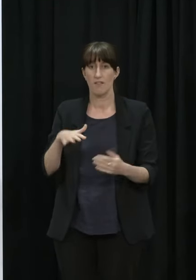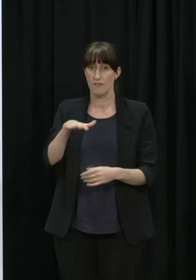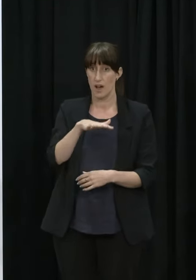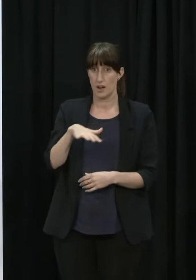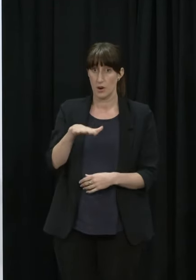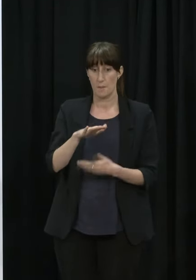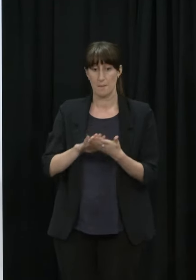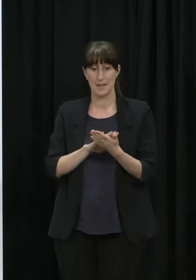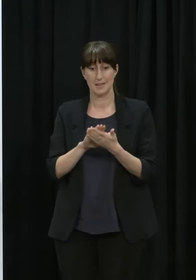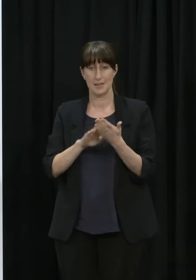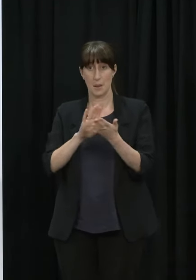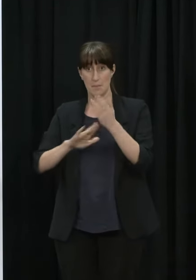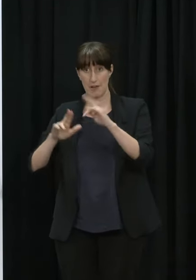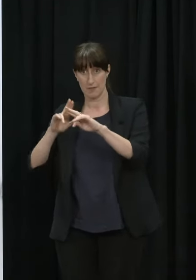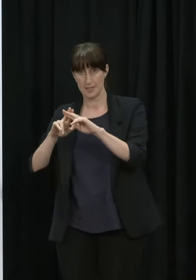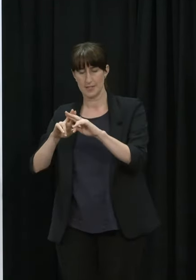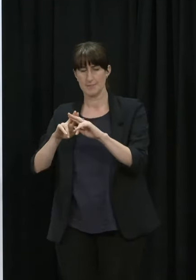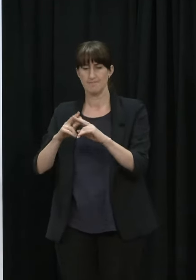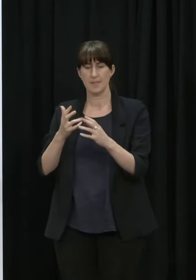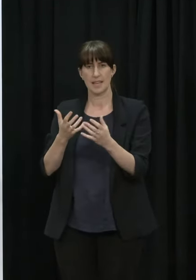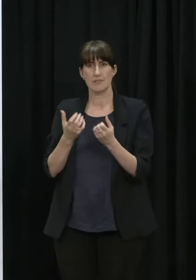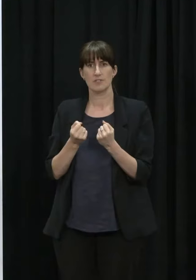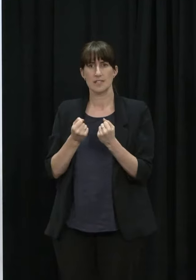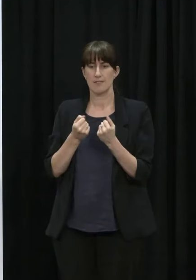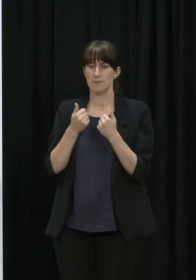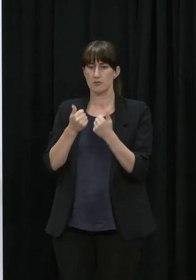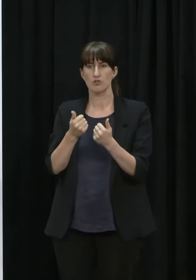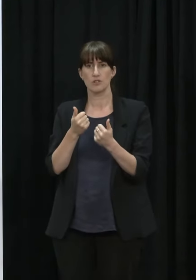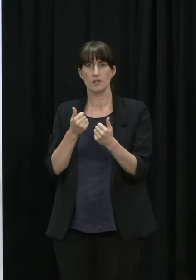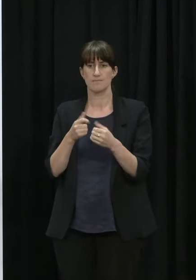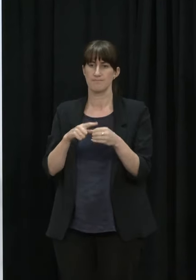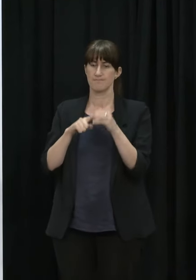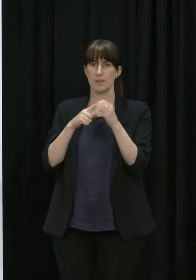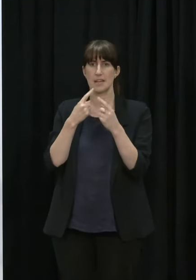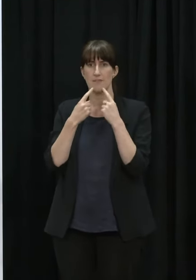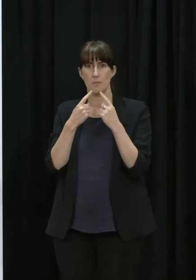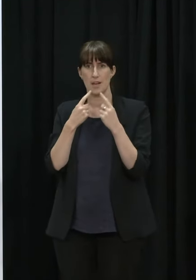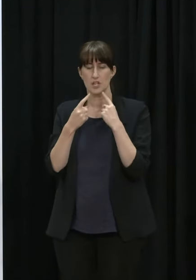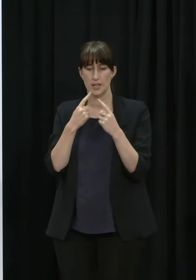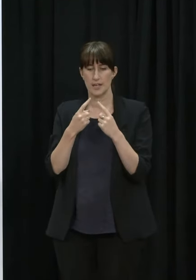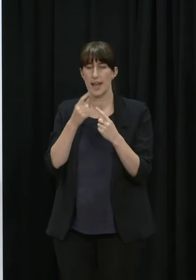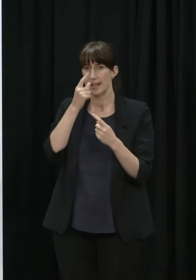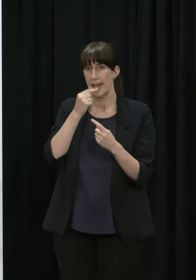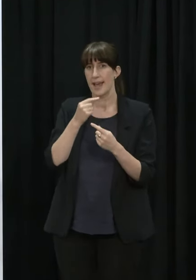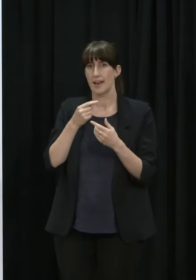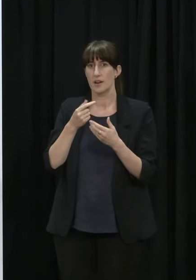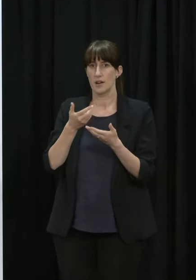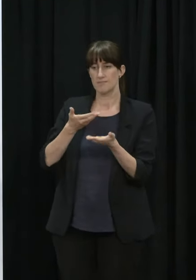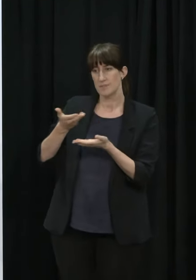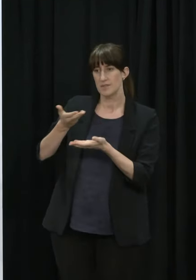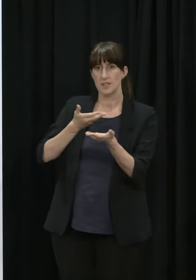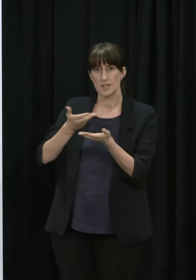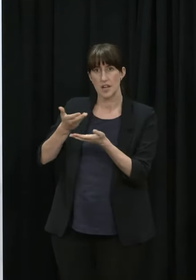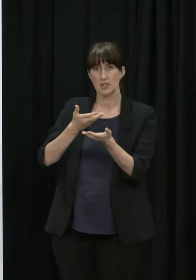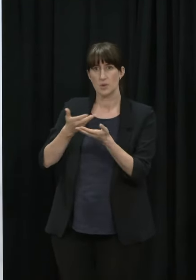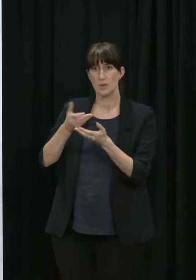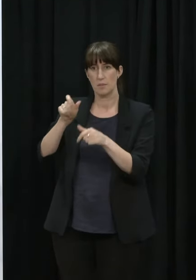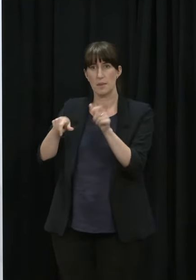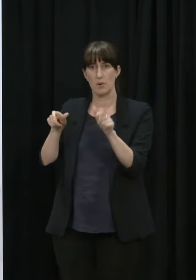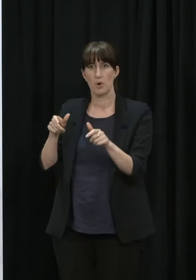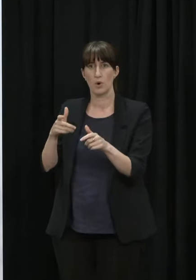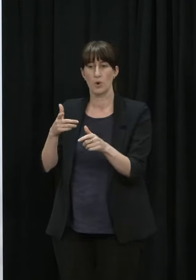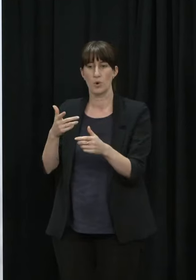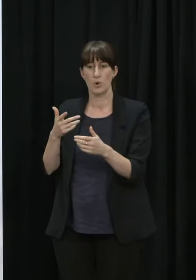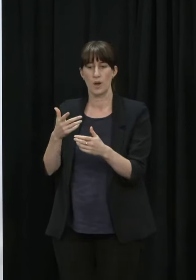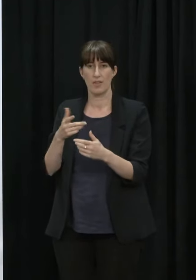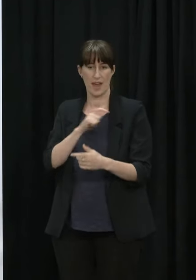information and discuss that information with people they trust one that encourages effectively